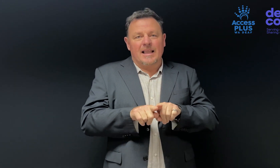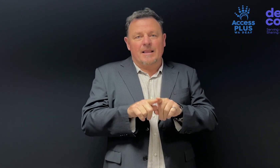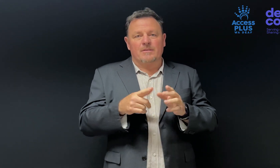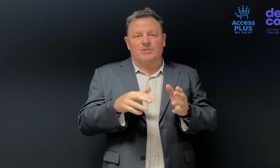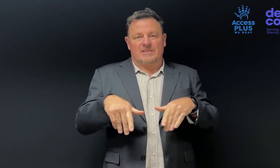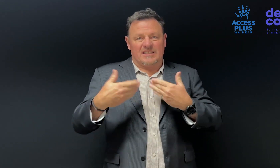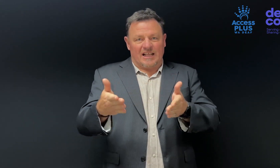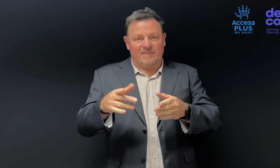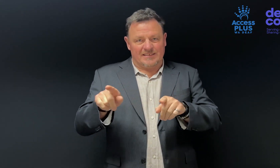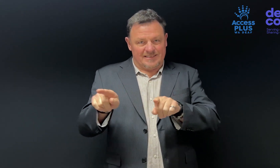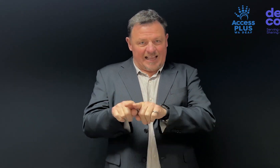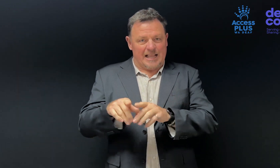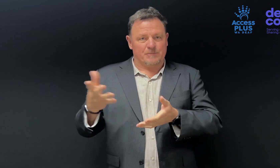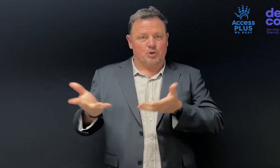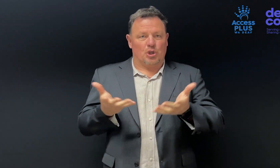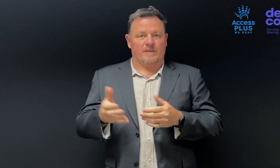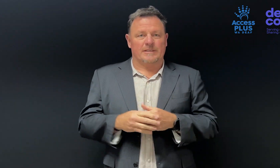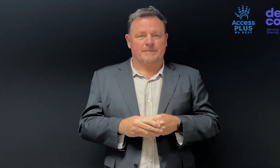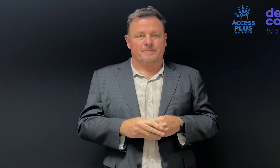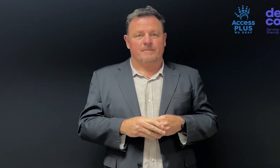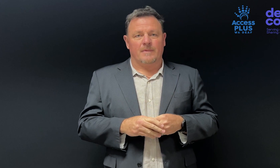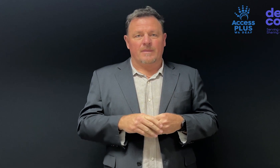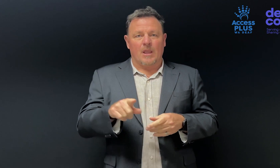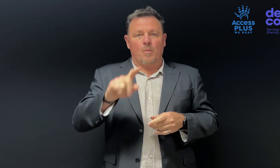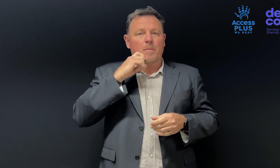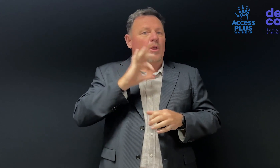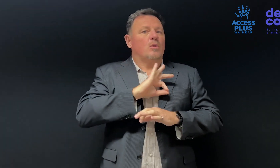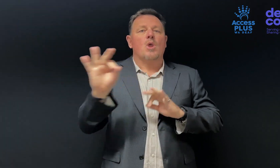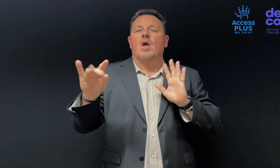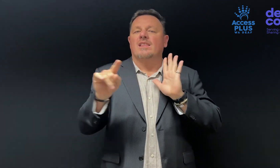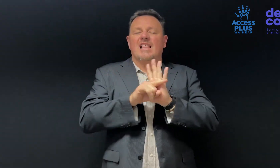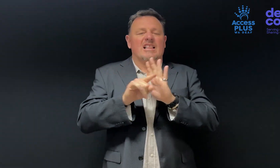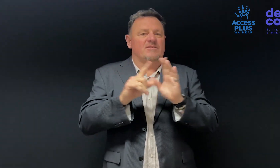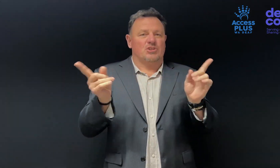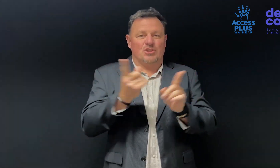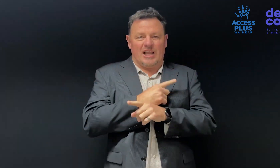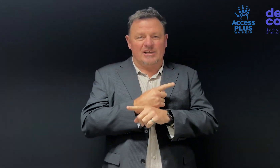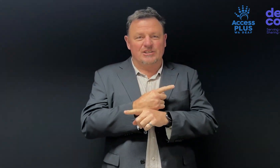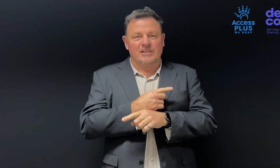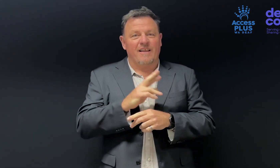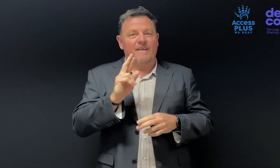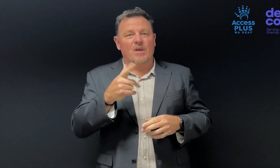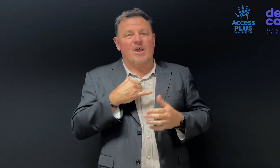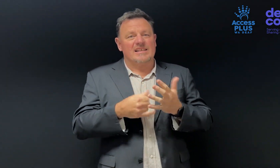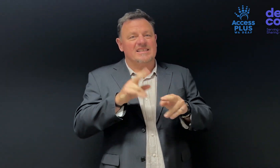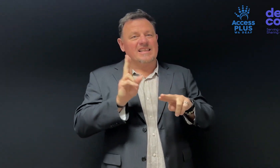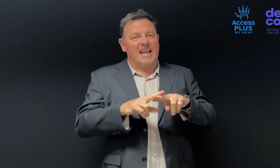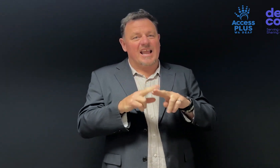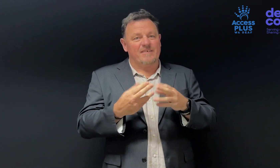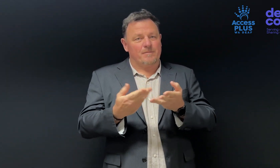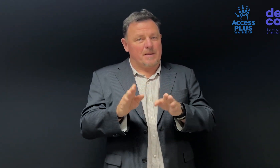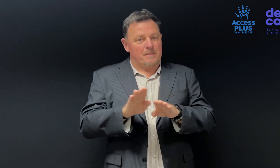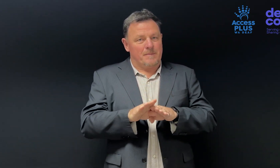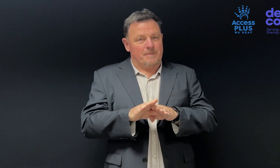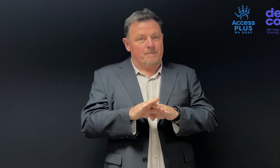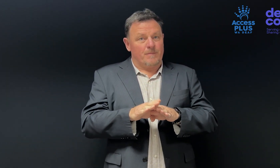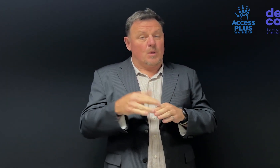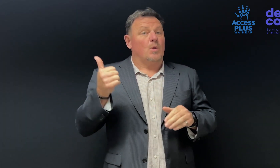Services will remain the same. There will be no negative impact or change for staff or community members.